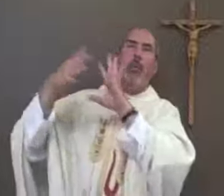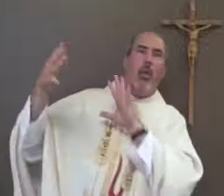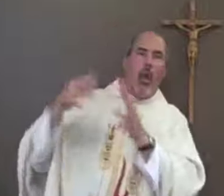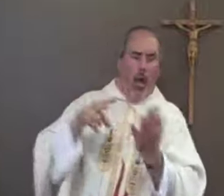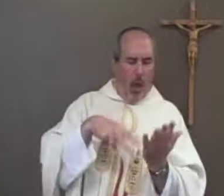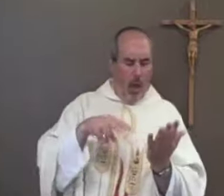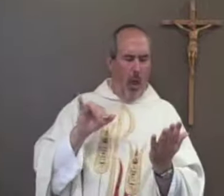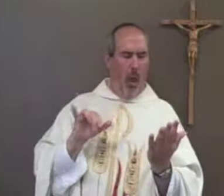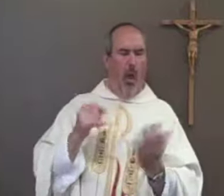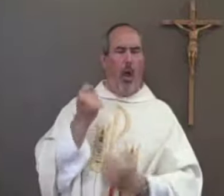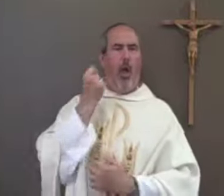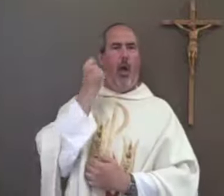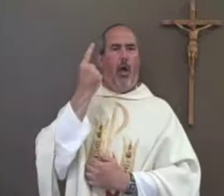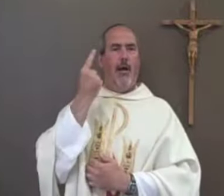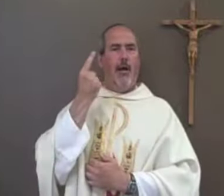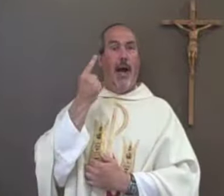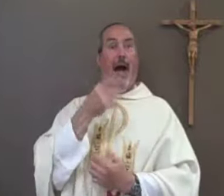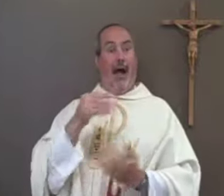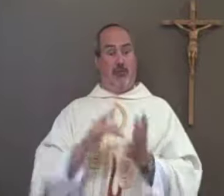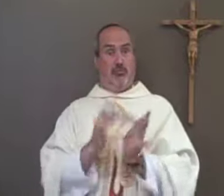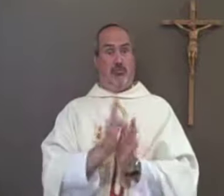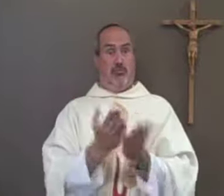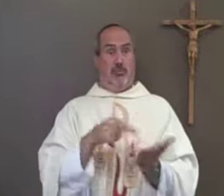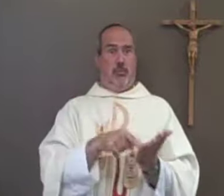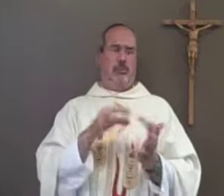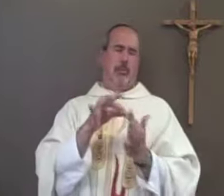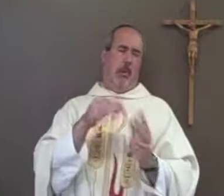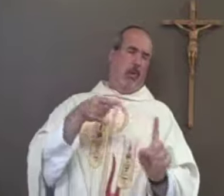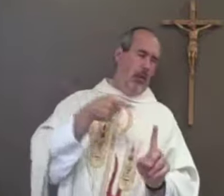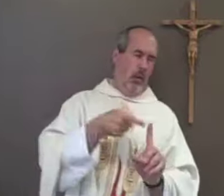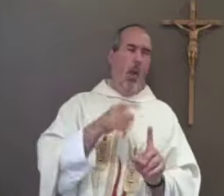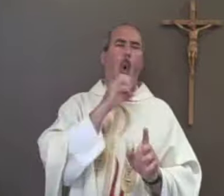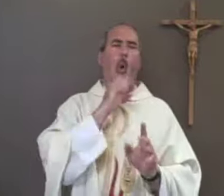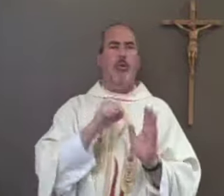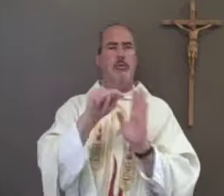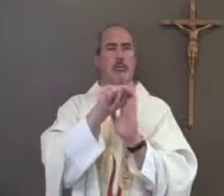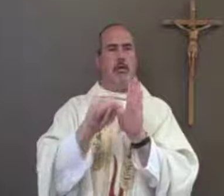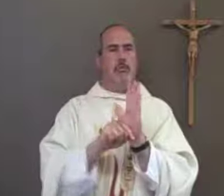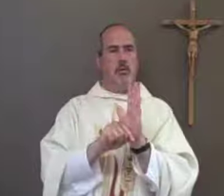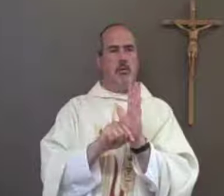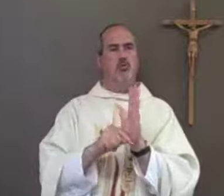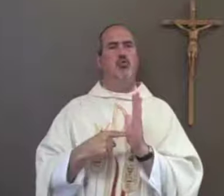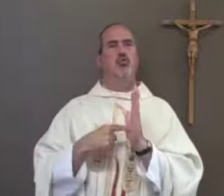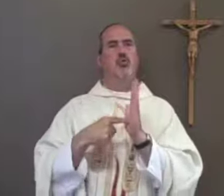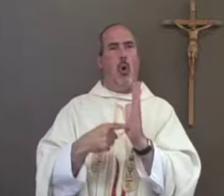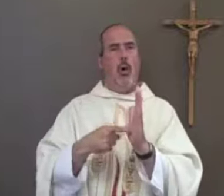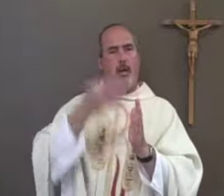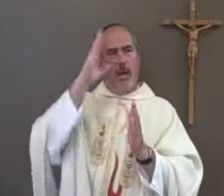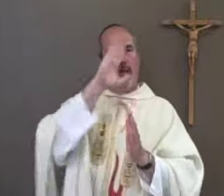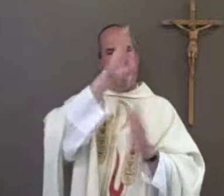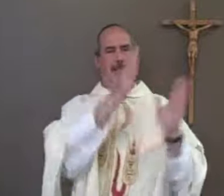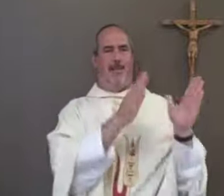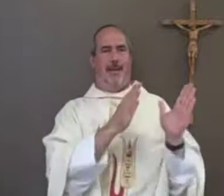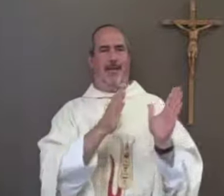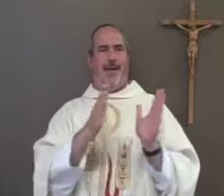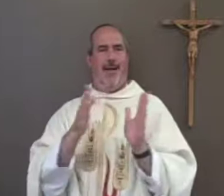understand his teachings but when we burn we understand what happens when we break away from him and in the Old Testament